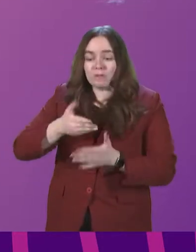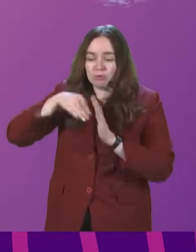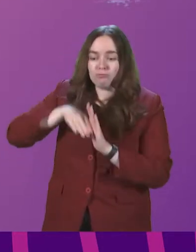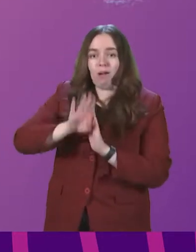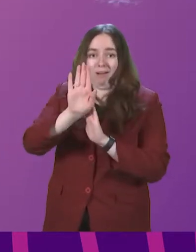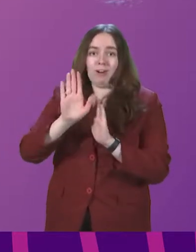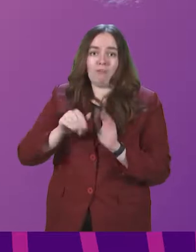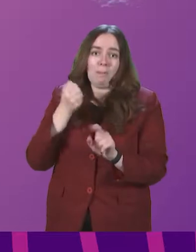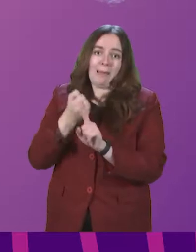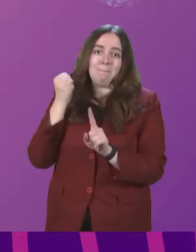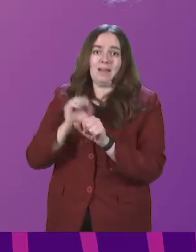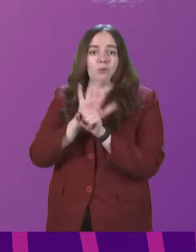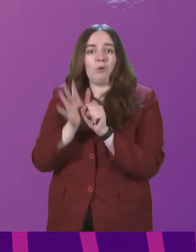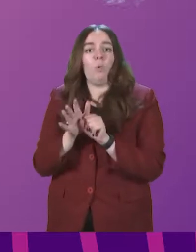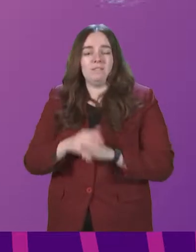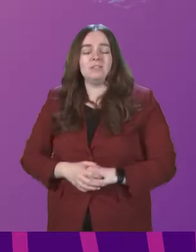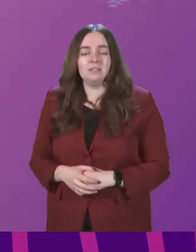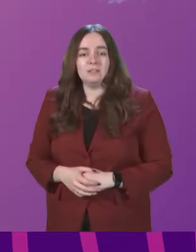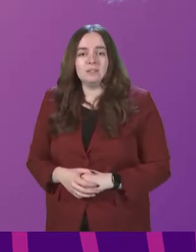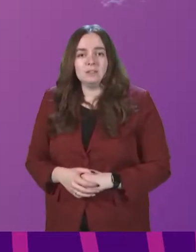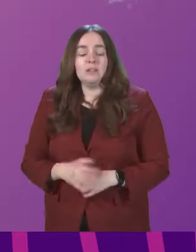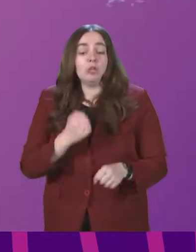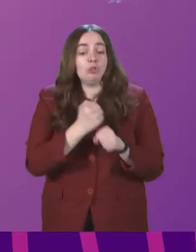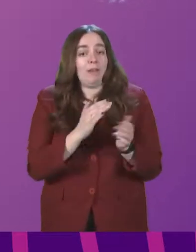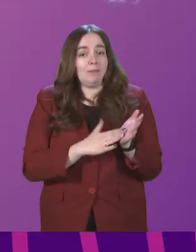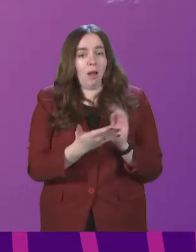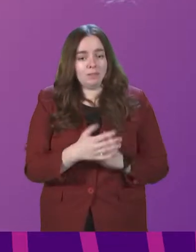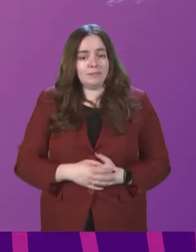impacts of the pandemic. Julian Martin.